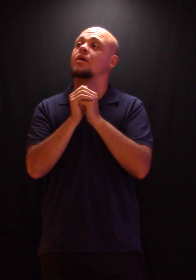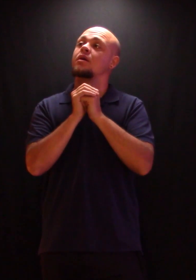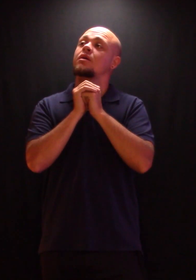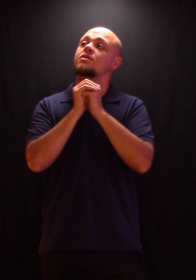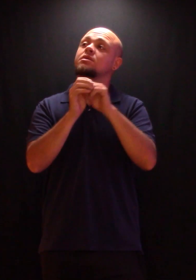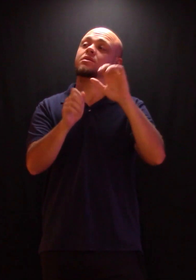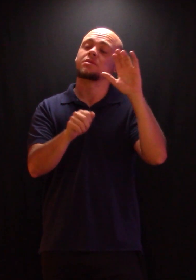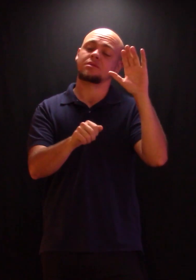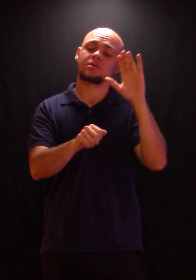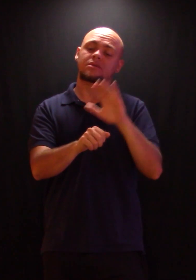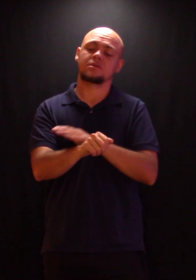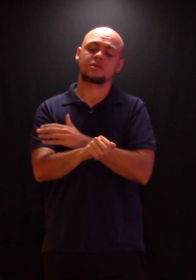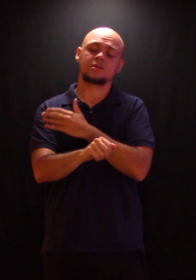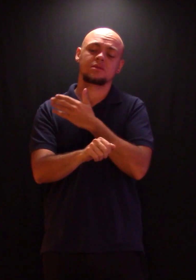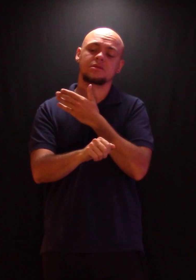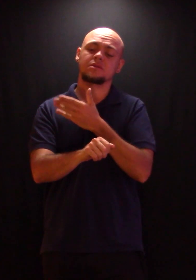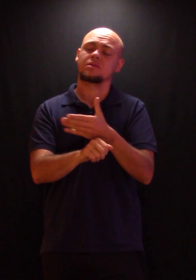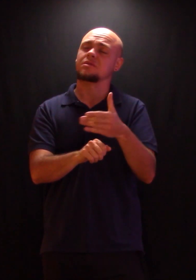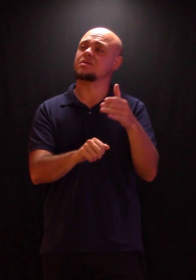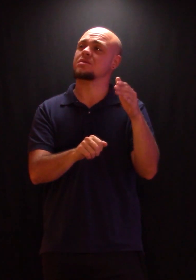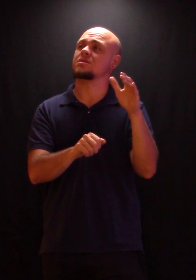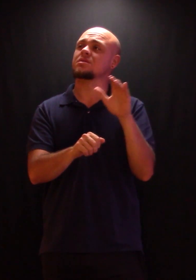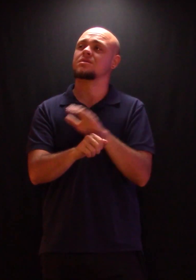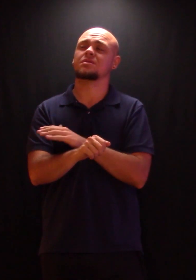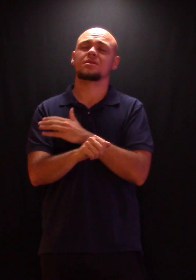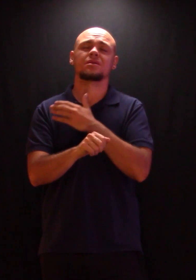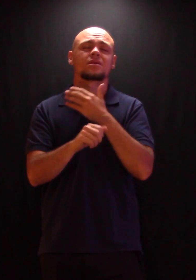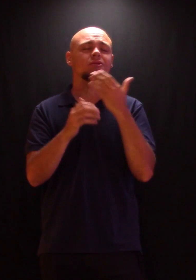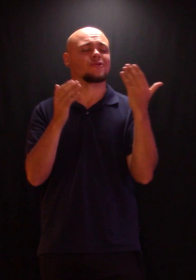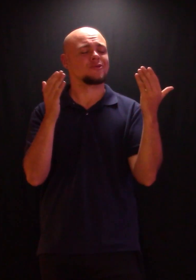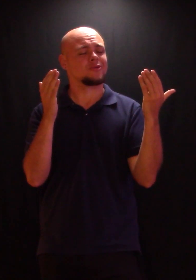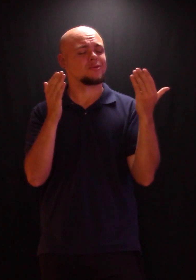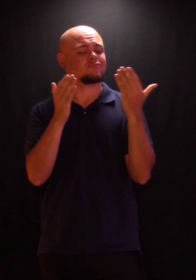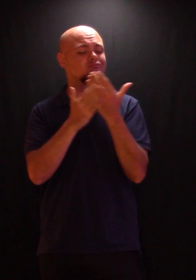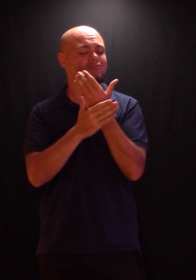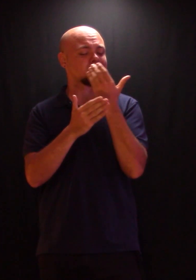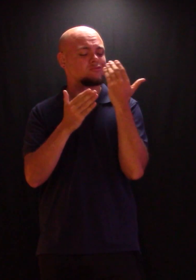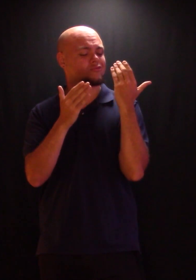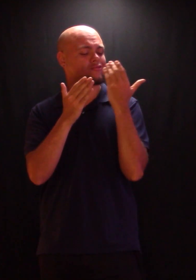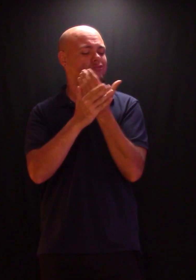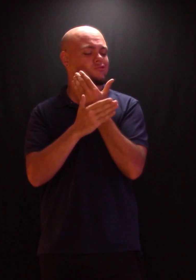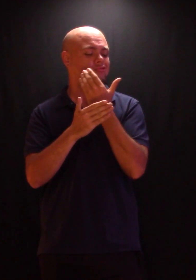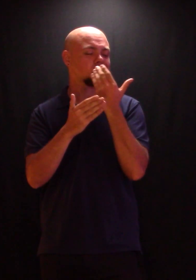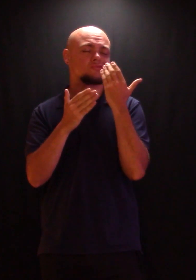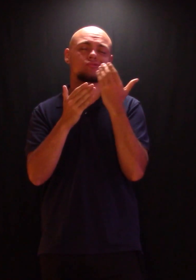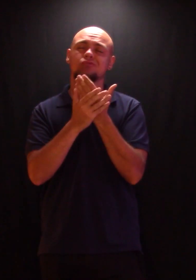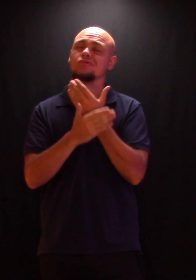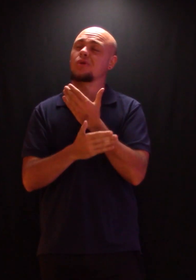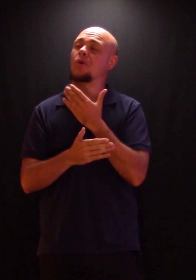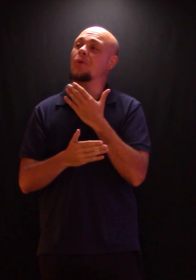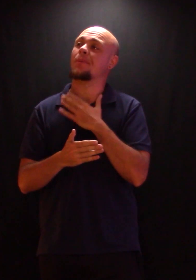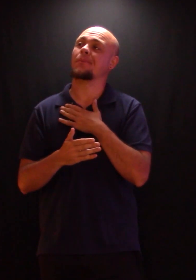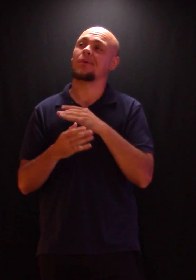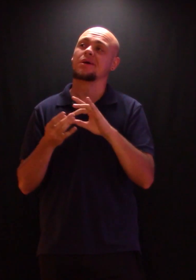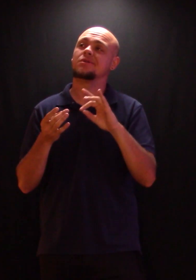Sing like never before Oh my